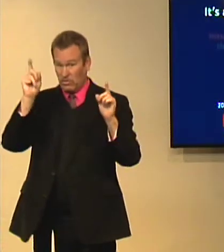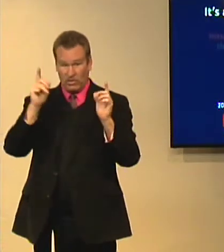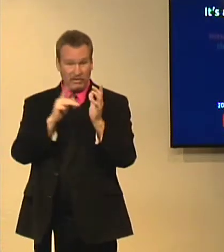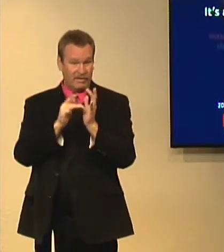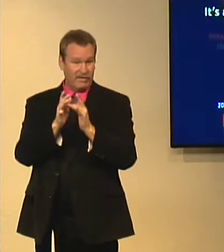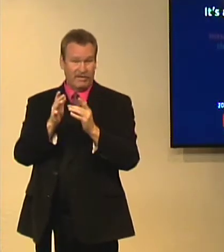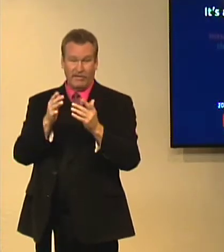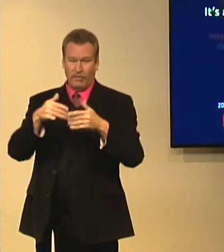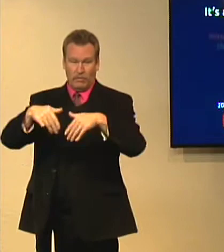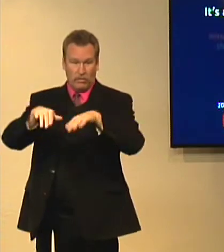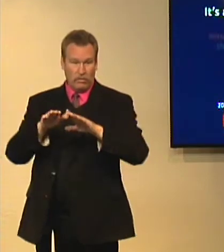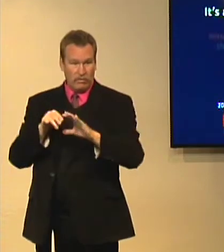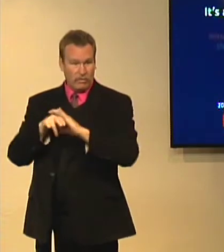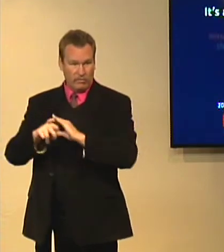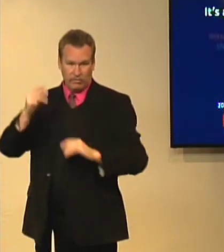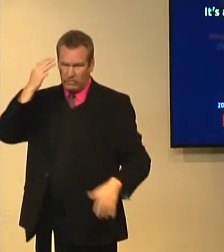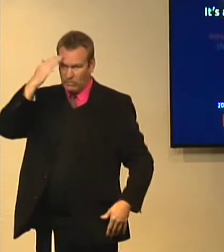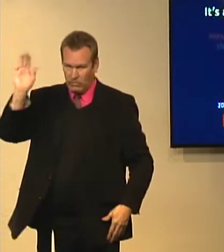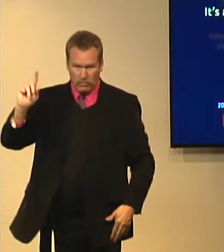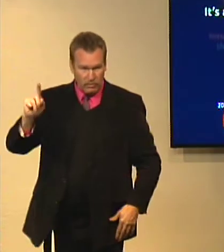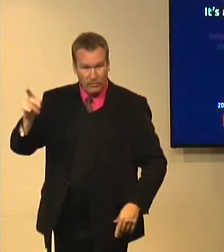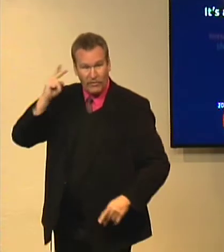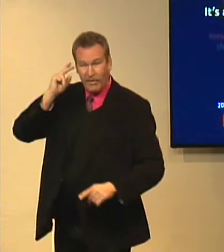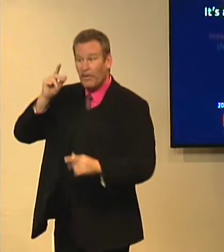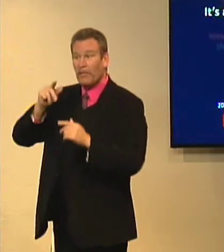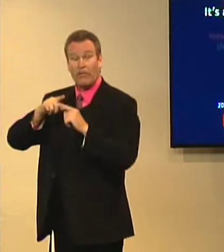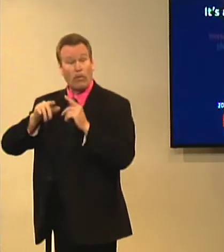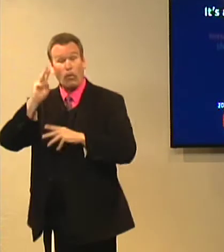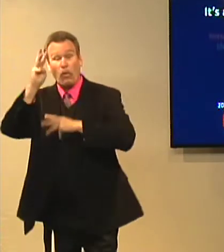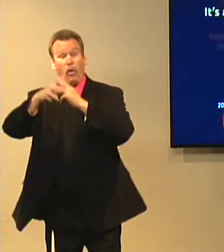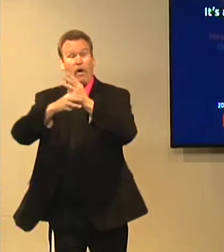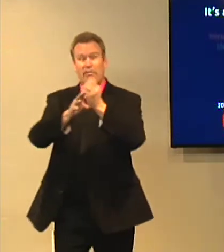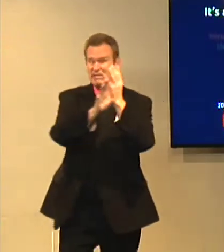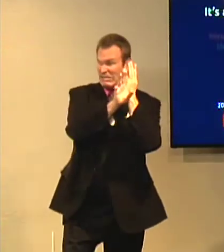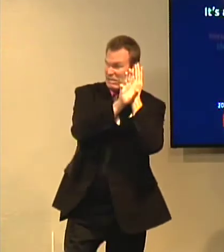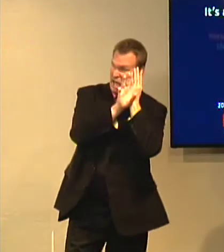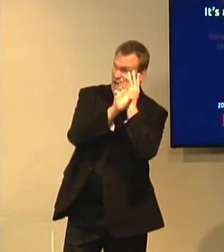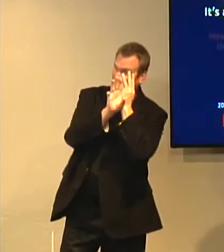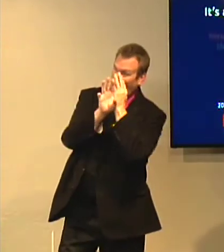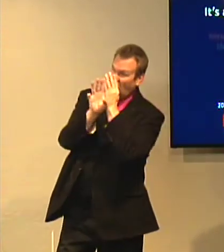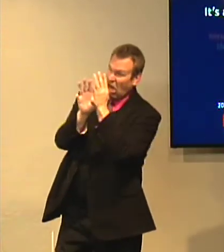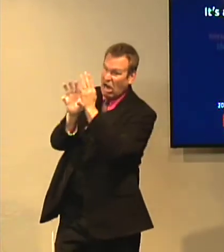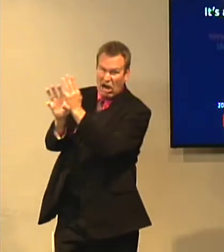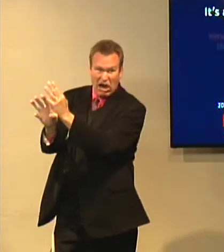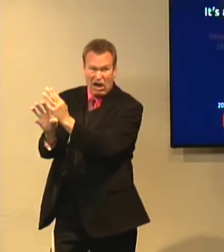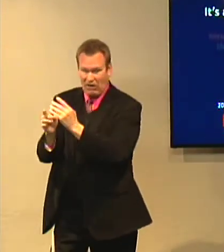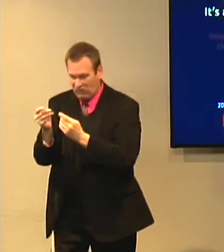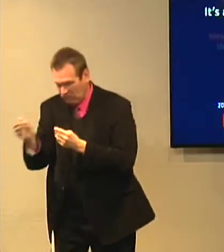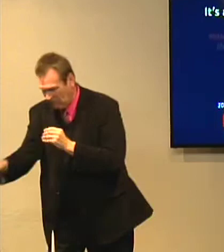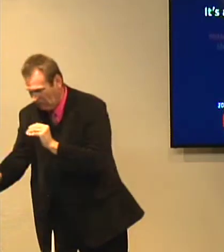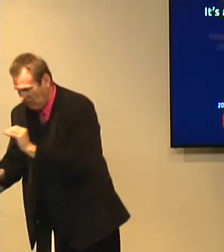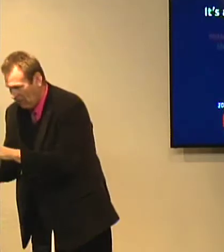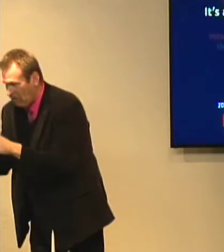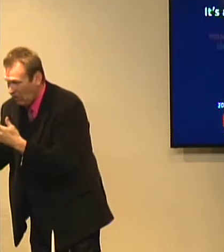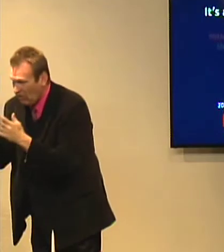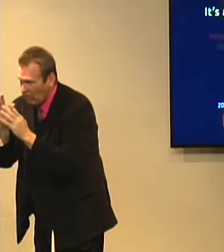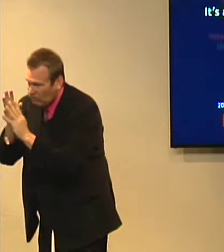We don't know where Jesus Christ was for sure buried. We do not know. But the world loves to go for flowers